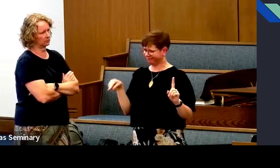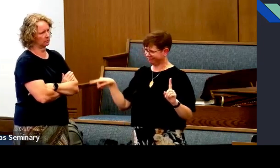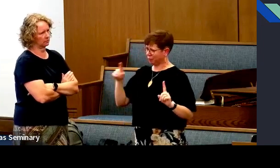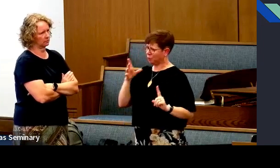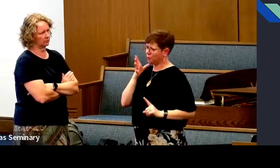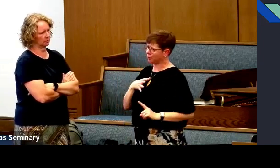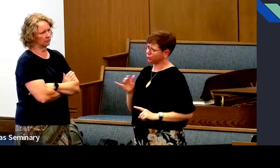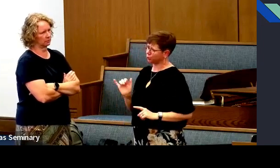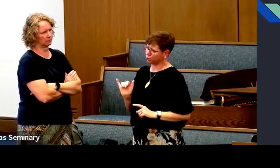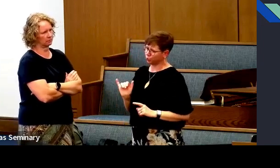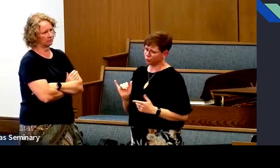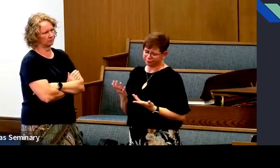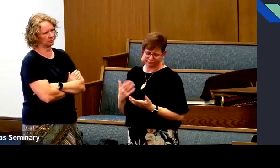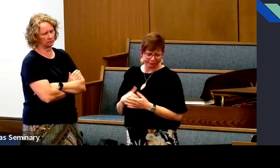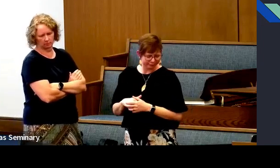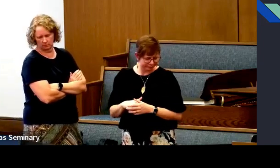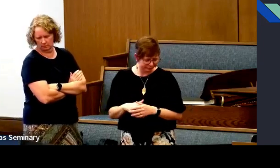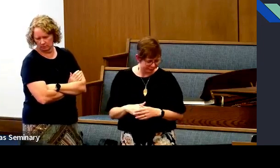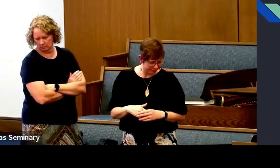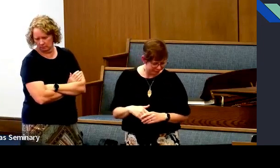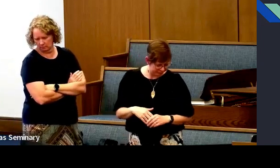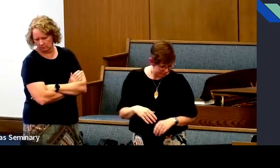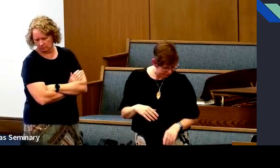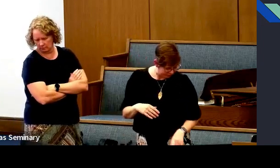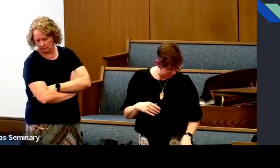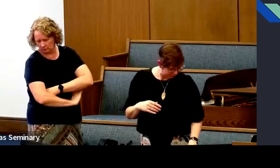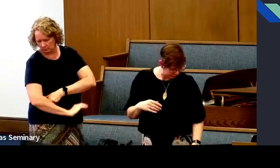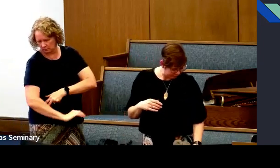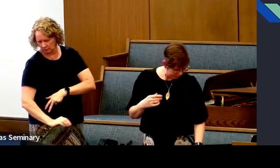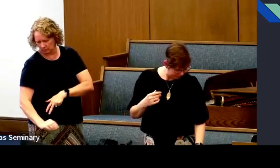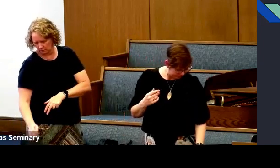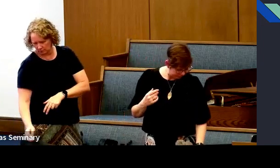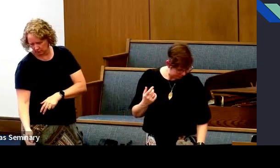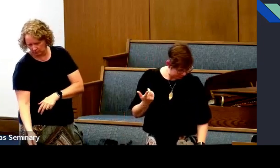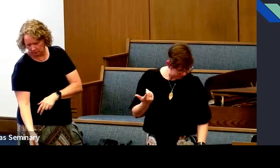We've only seen that happen, but in the temple, we see women do it as well.